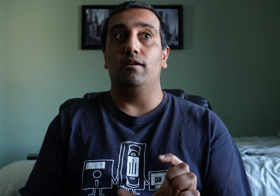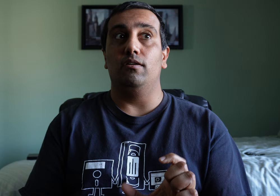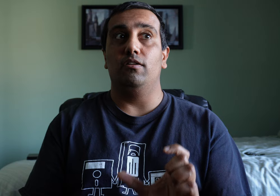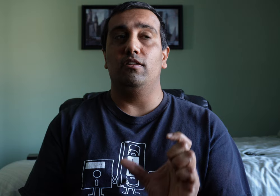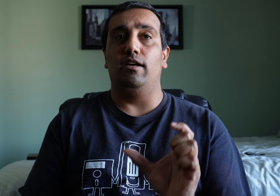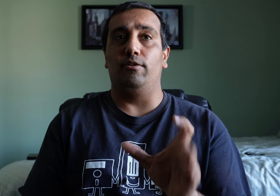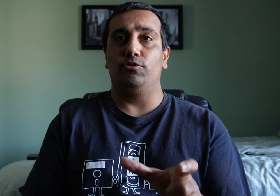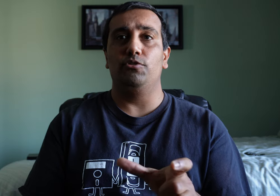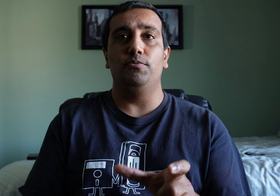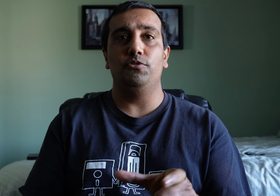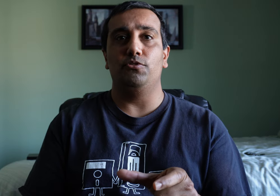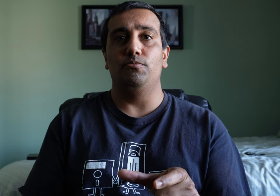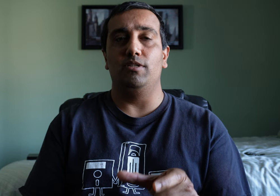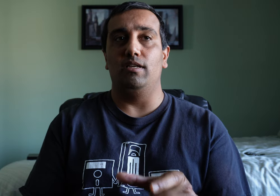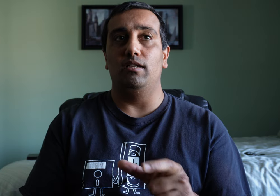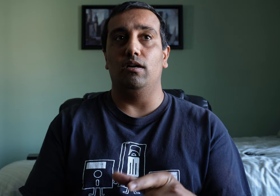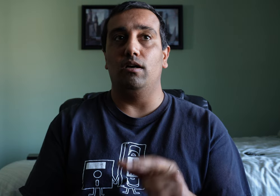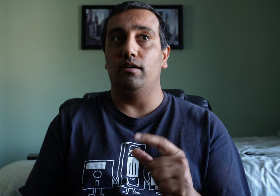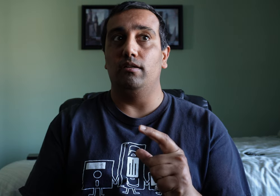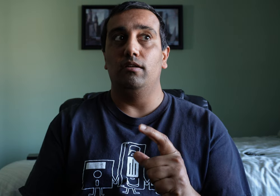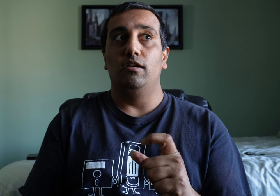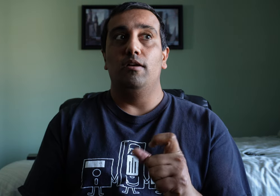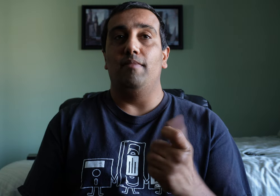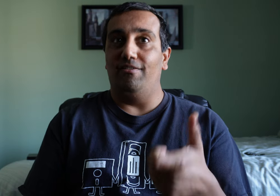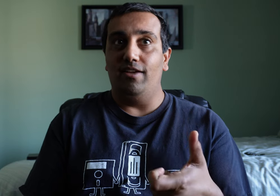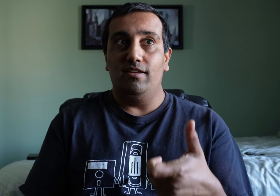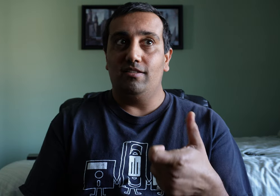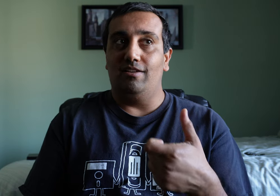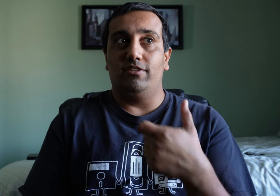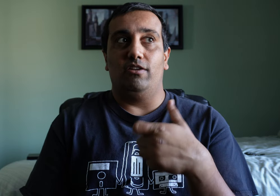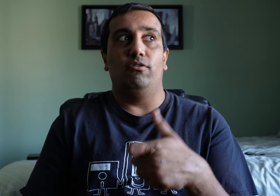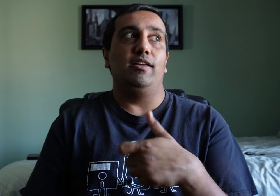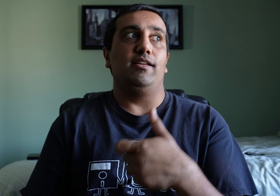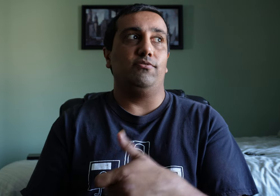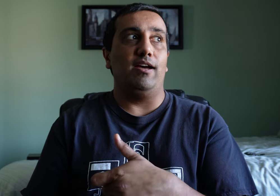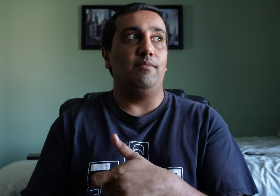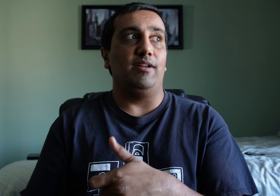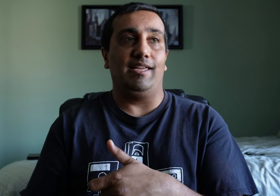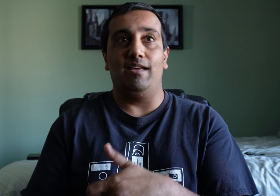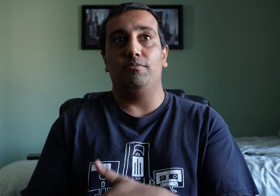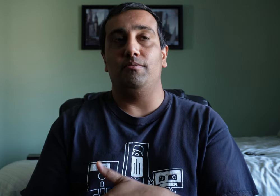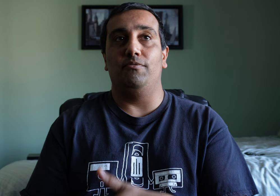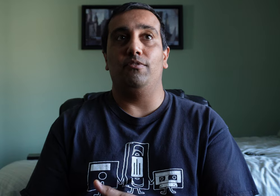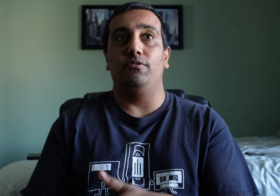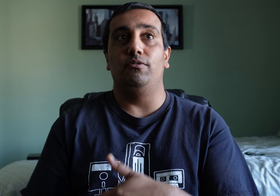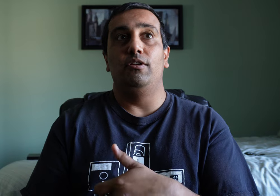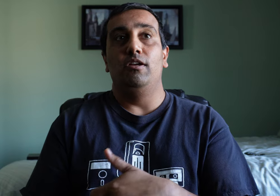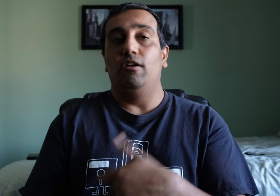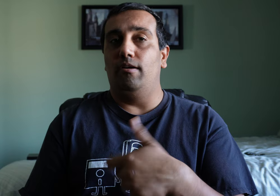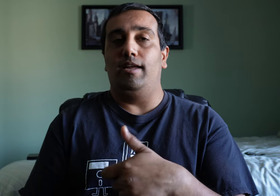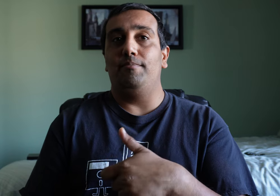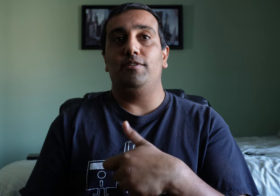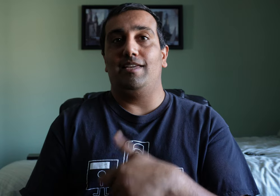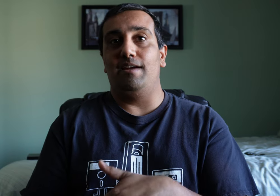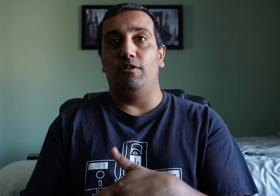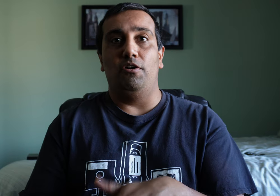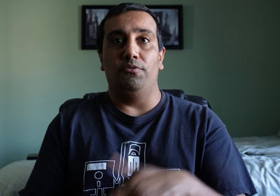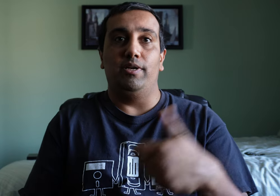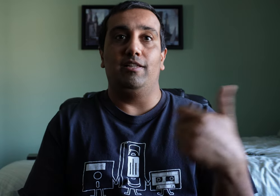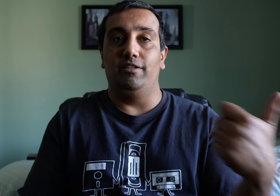I was super zoomed in on my face and I was like okay that's fine but I can't put the phone, or I can't put the camera all the way clear